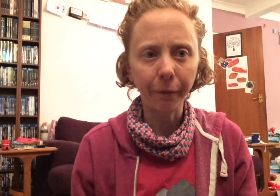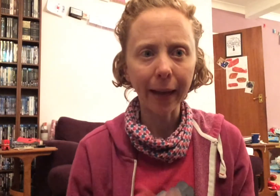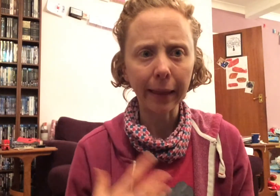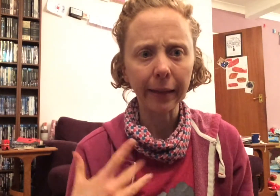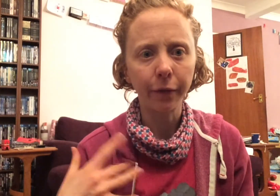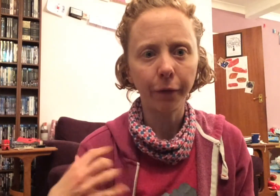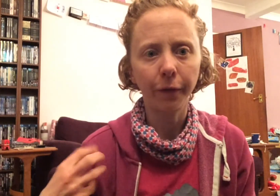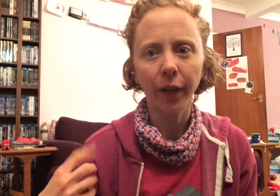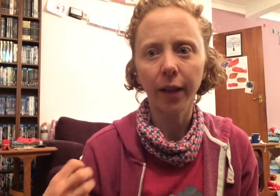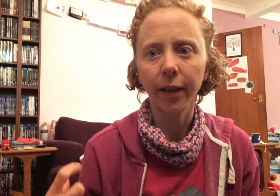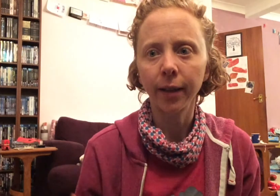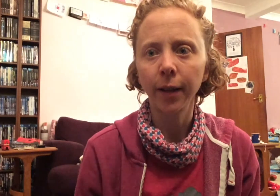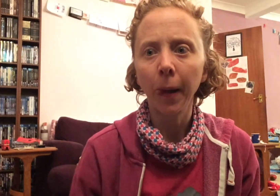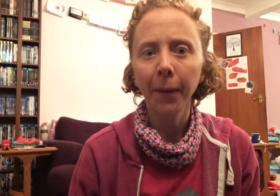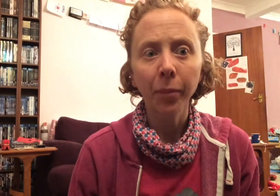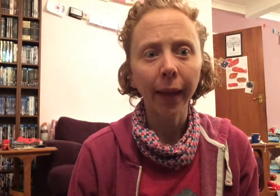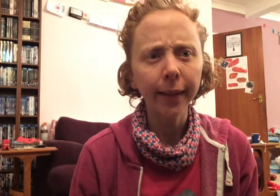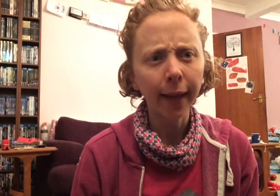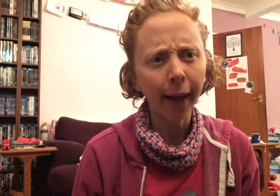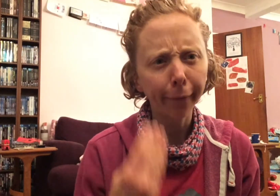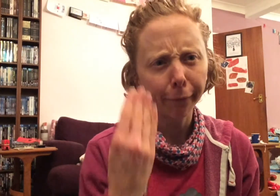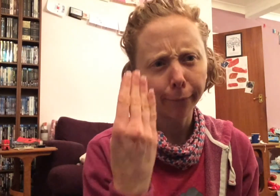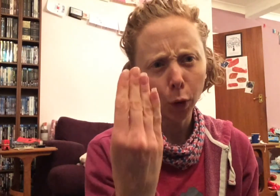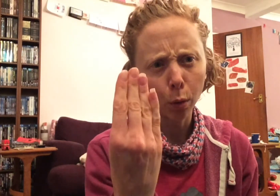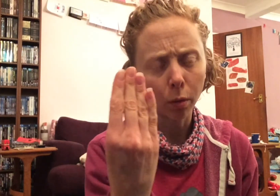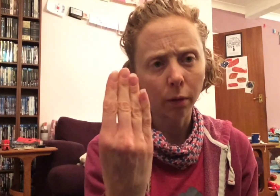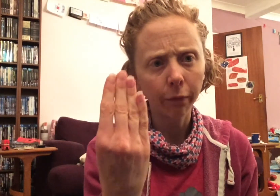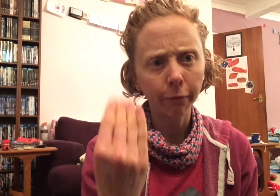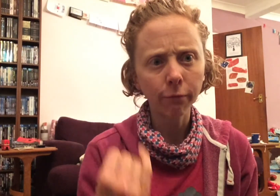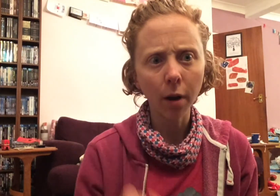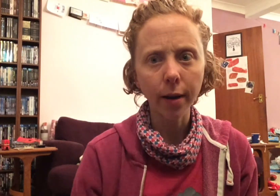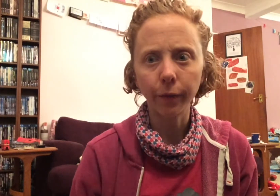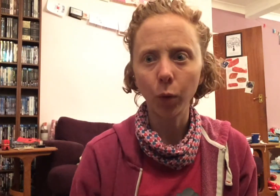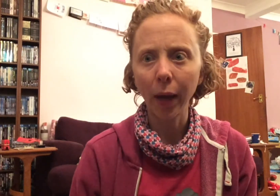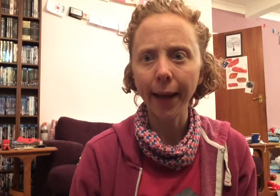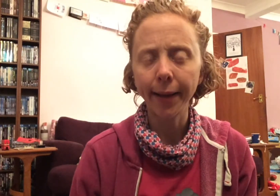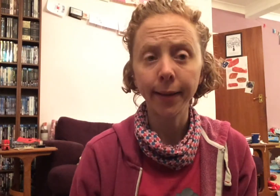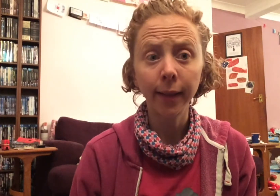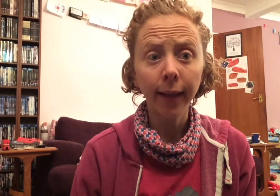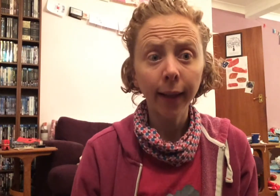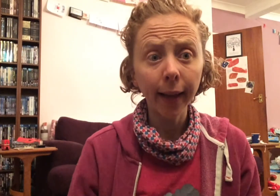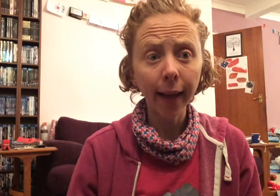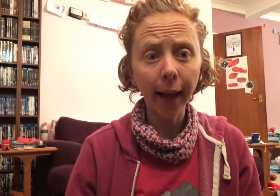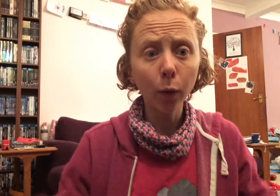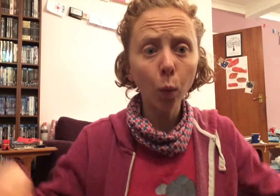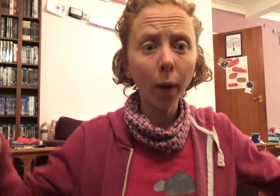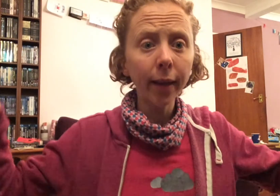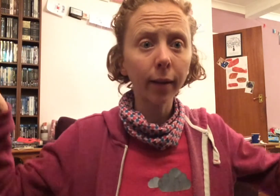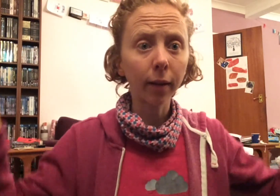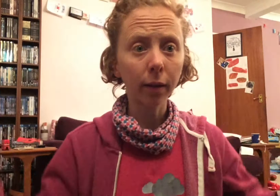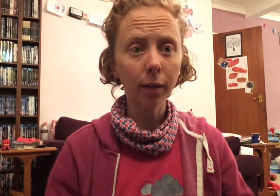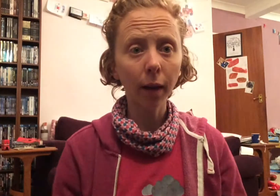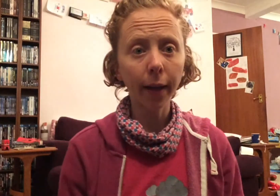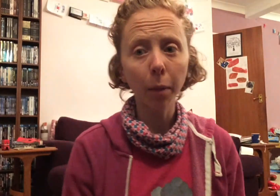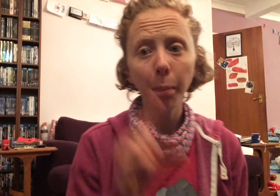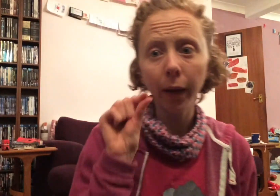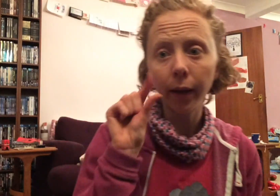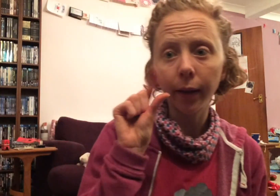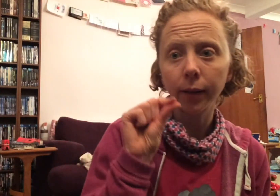feathered and furred. It had four frightful heads. It had wings like a bird.